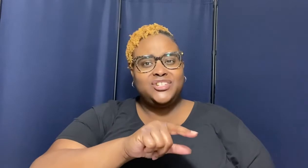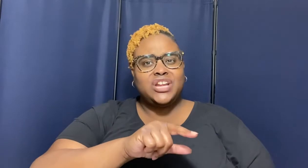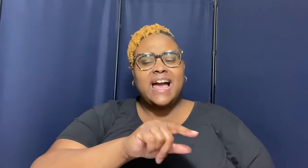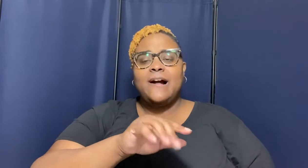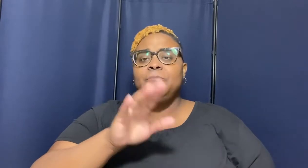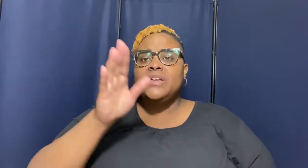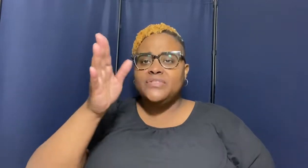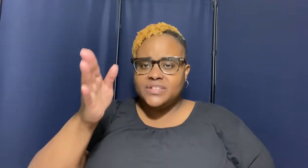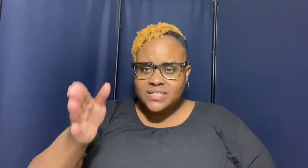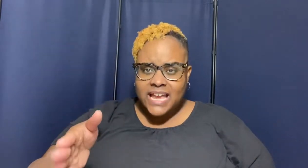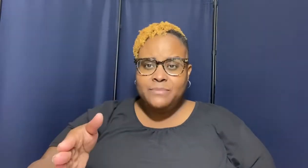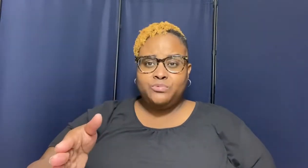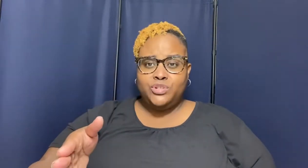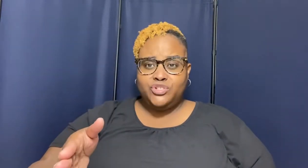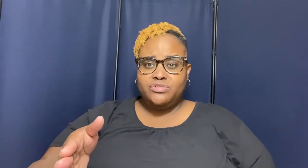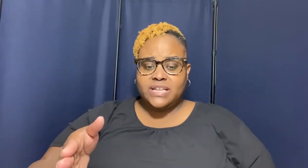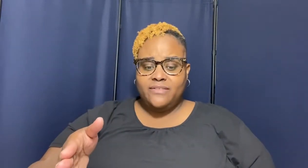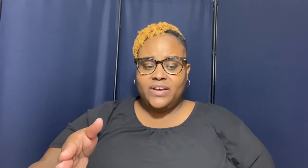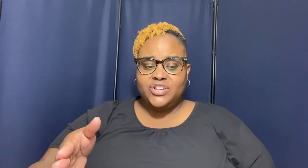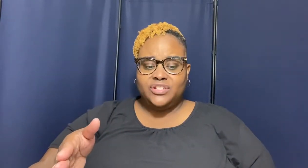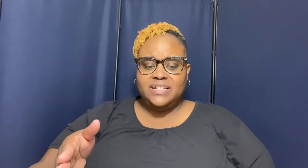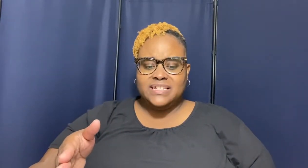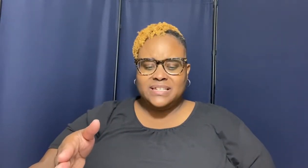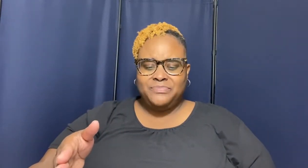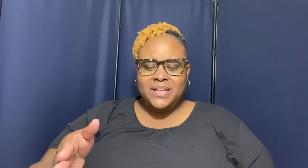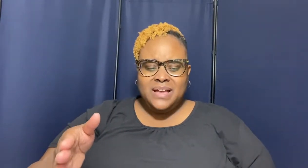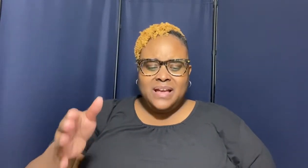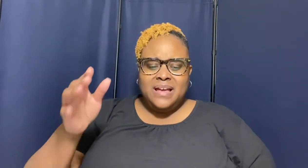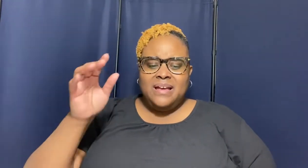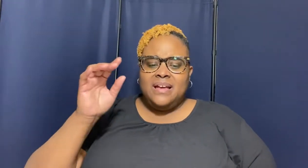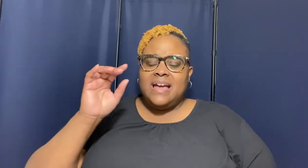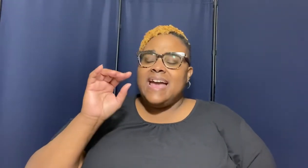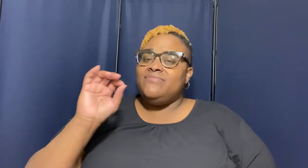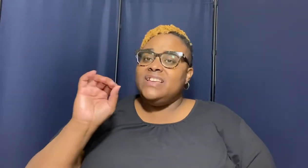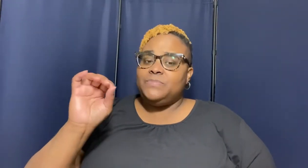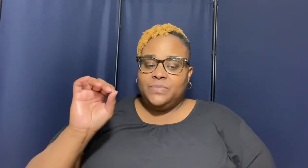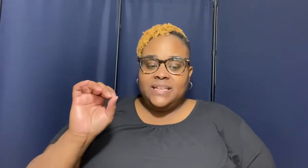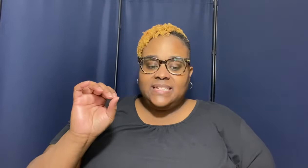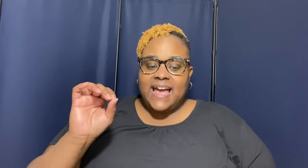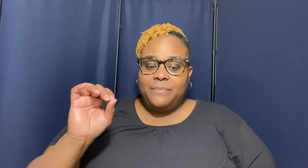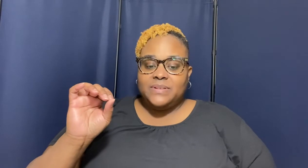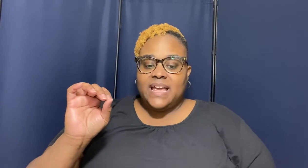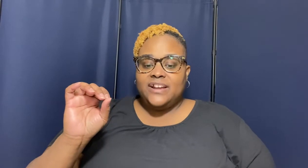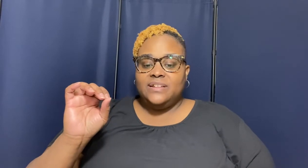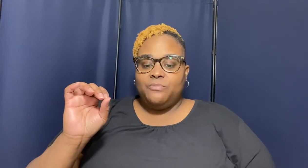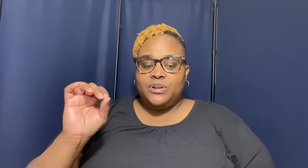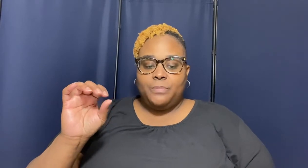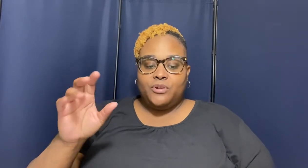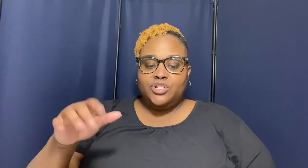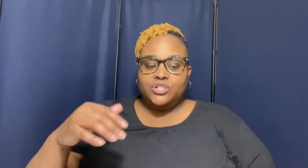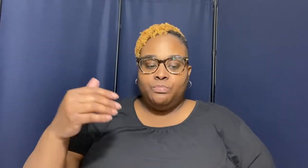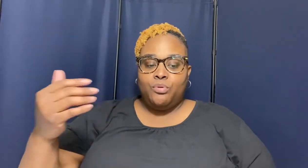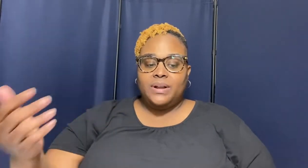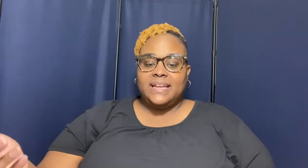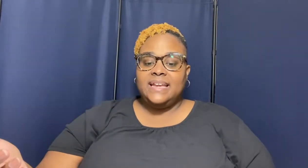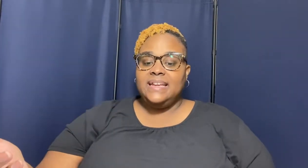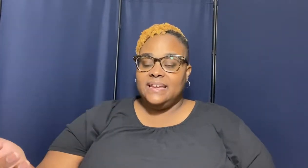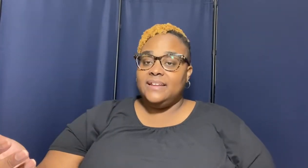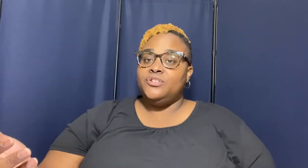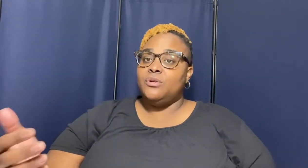child the same is with your salvation listen and this this happens actually when a person is born again you know